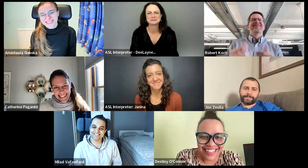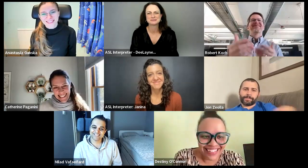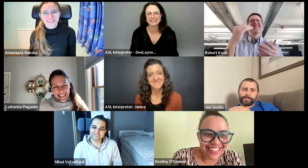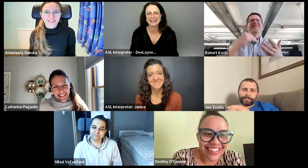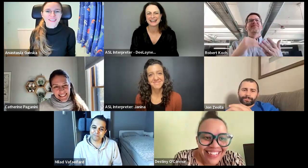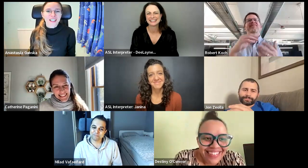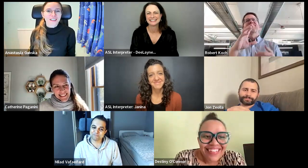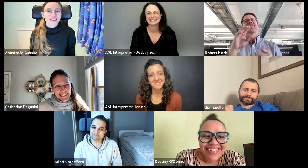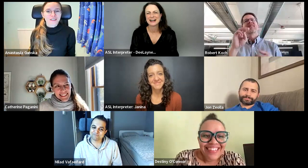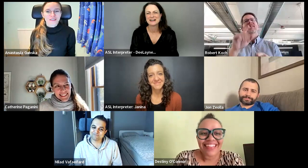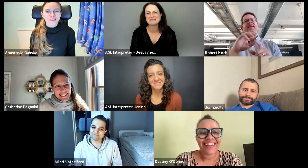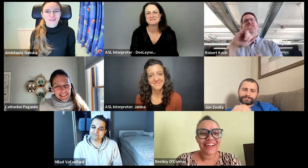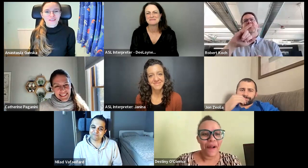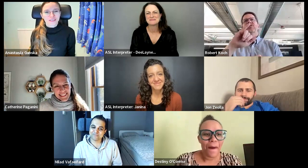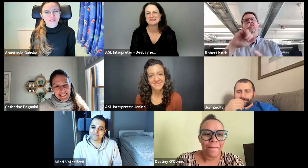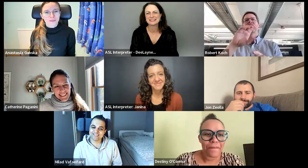Yeah.